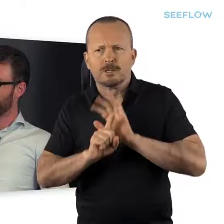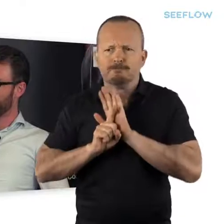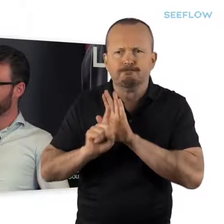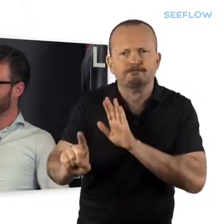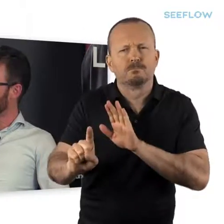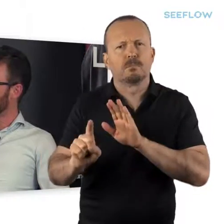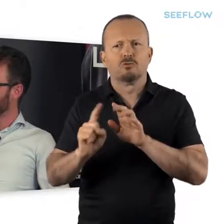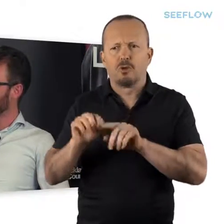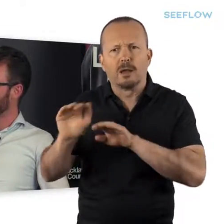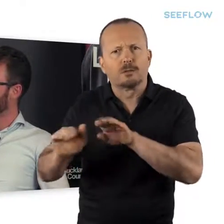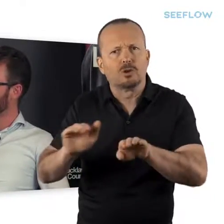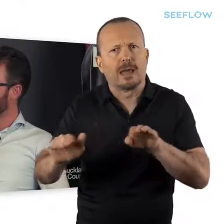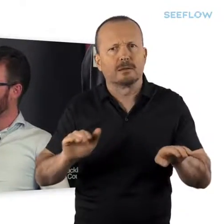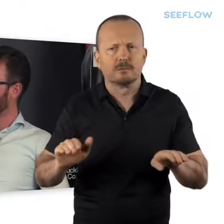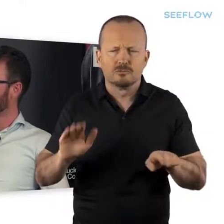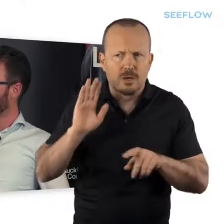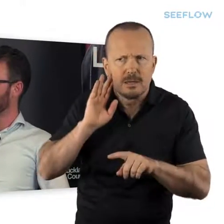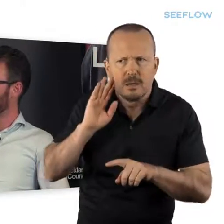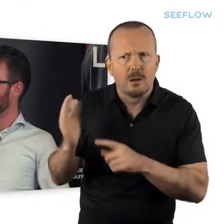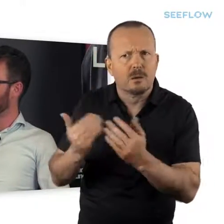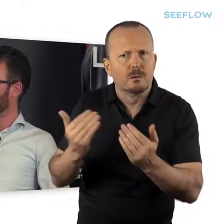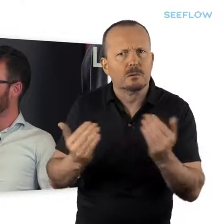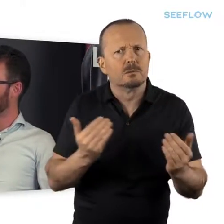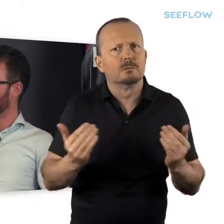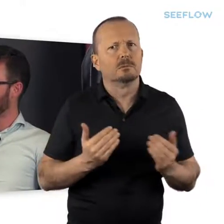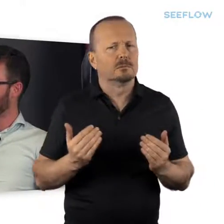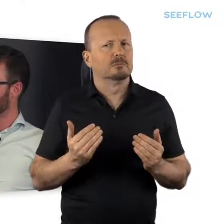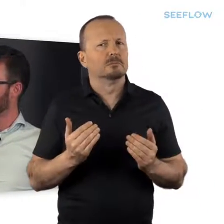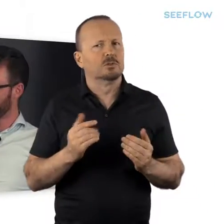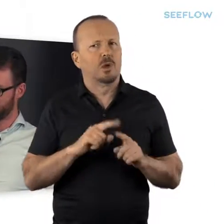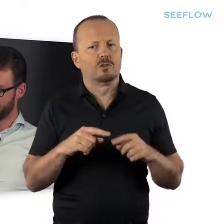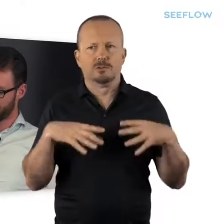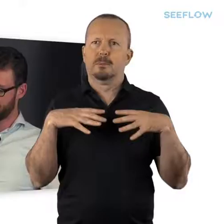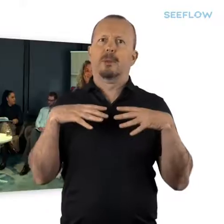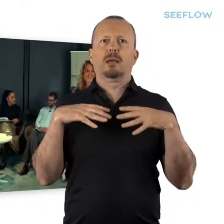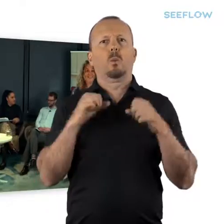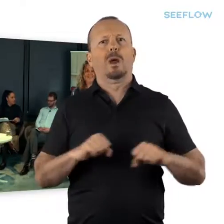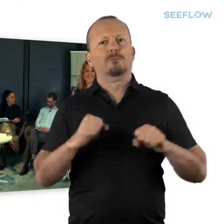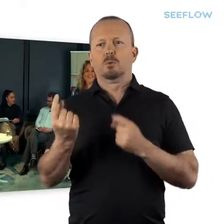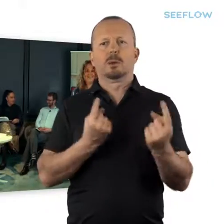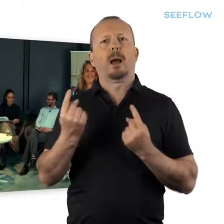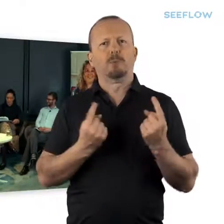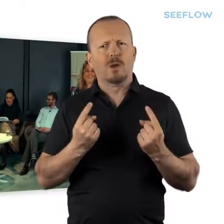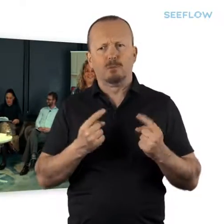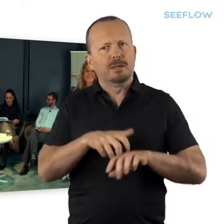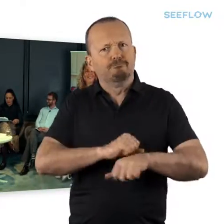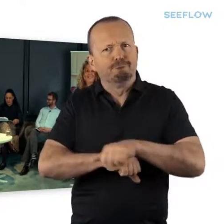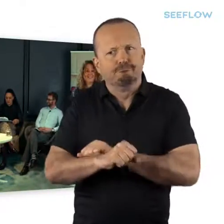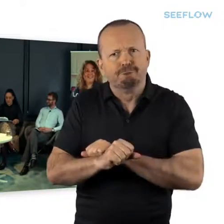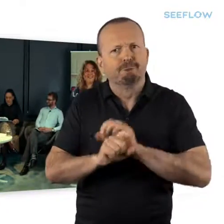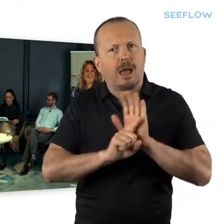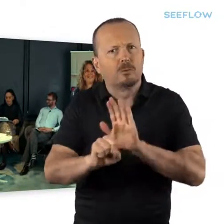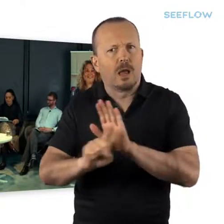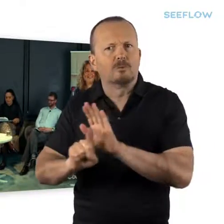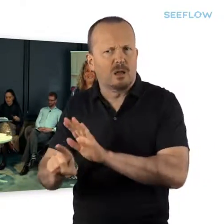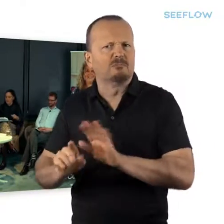in your interests to seek them out if they're not coming to you through the door. Awesome. Thanks, Simon and Michael. That's great advice.